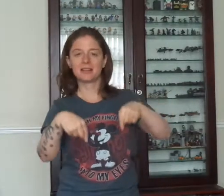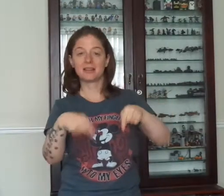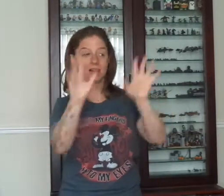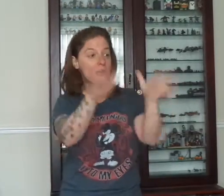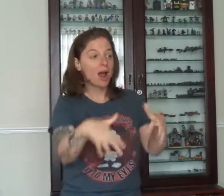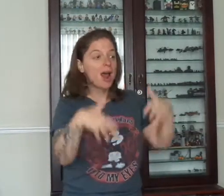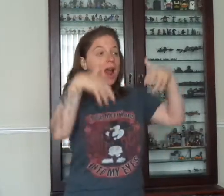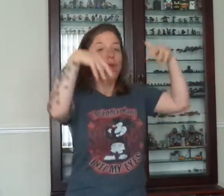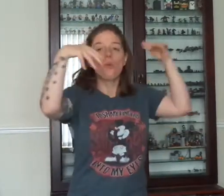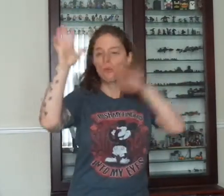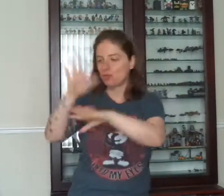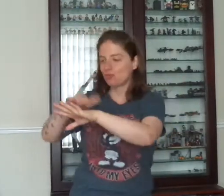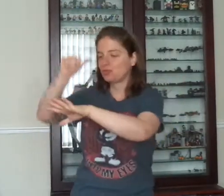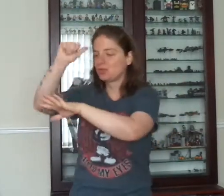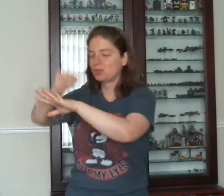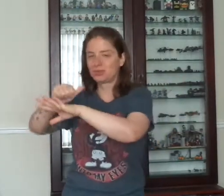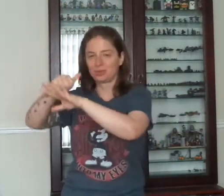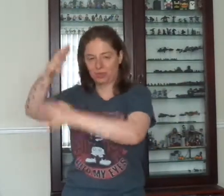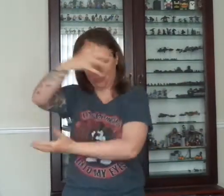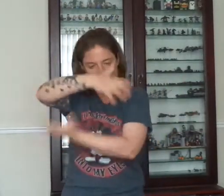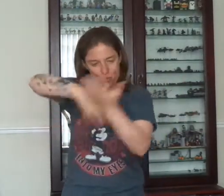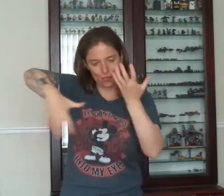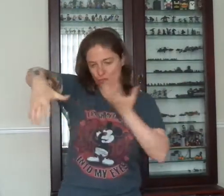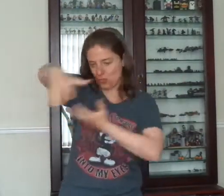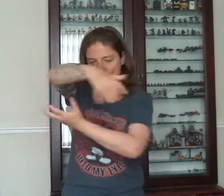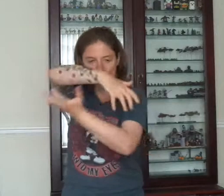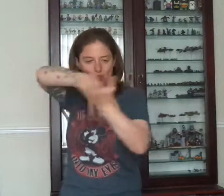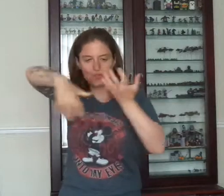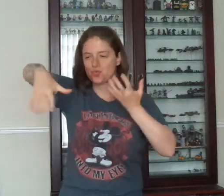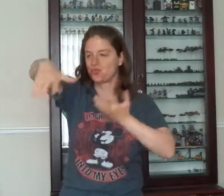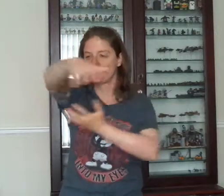wish this never ends, we'll wish this never ends.